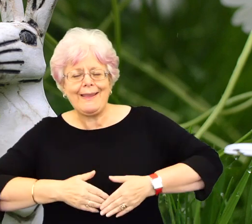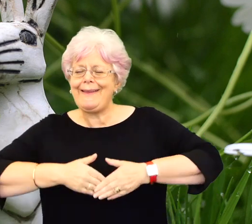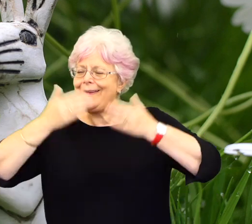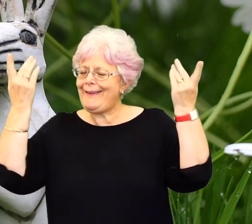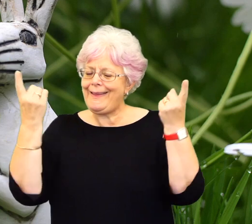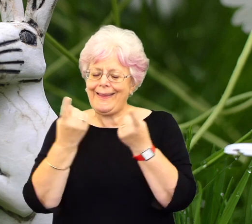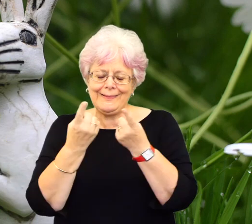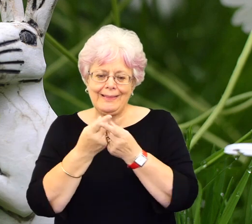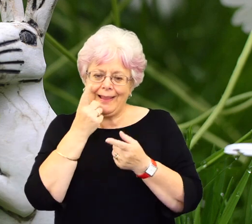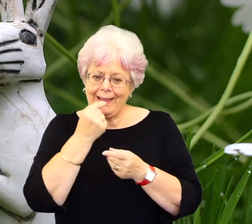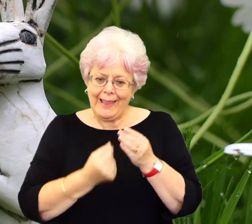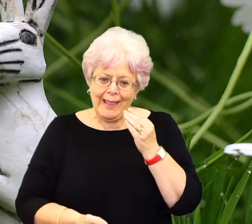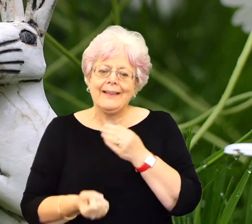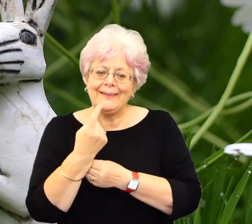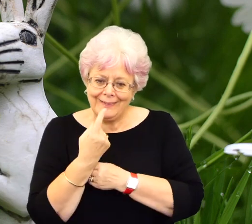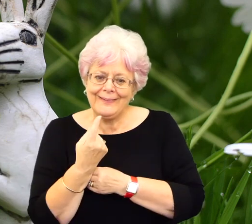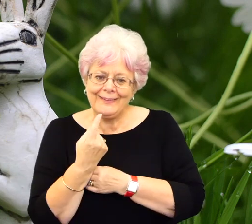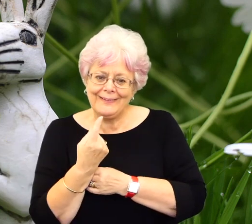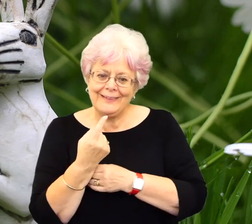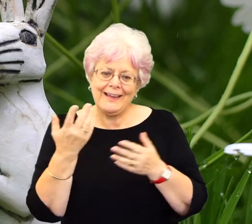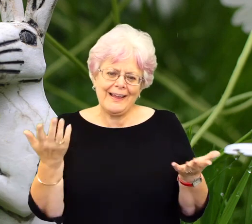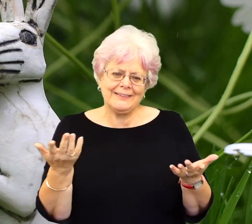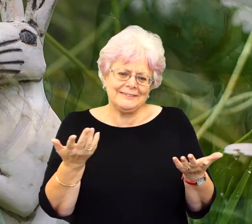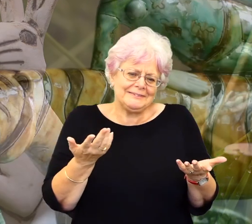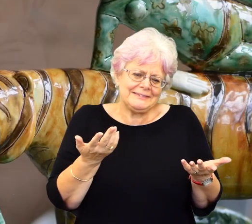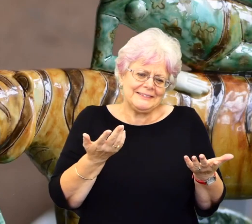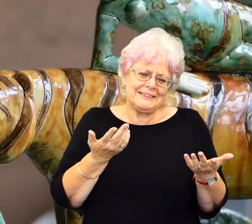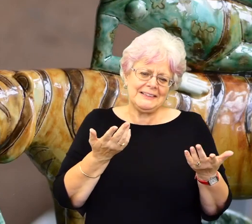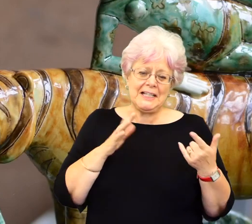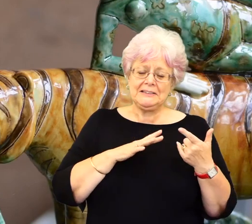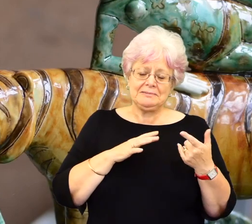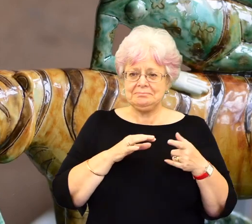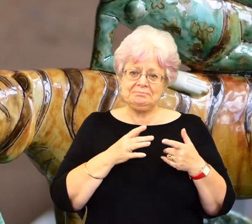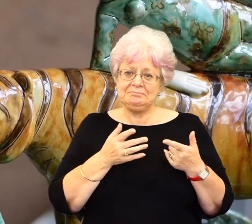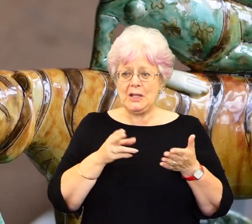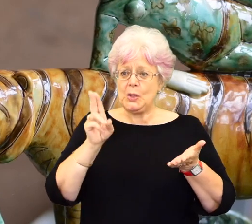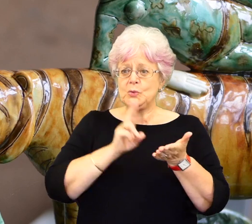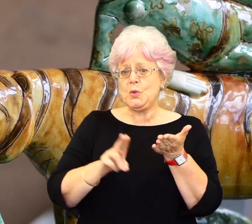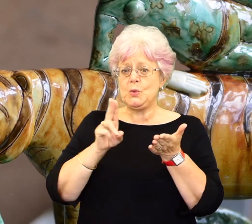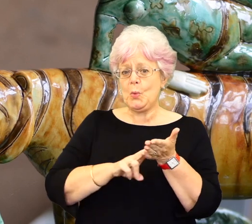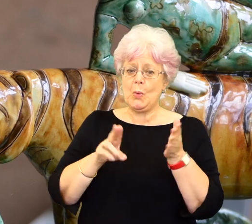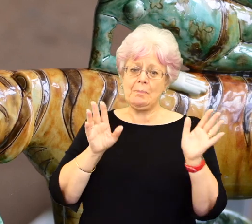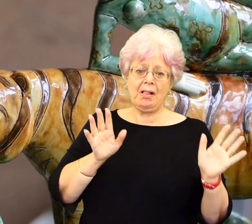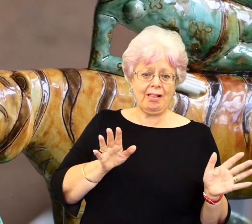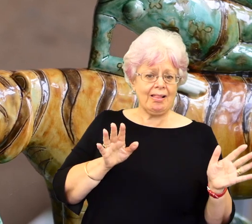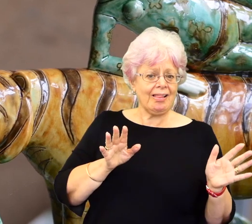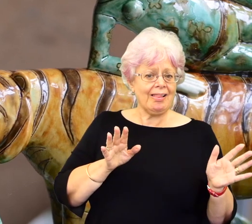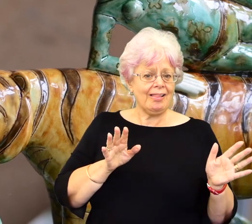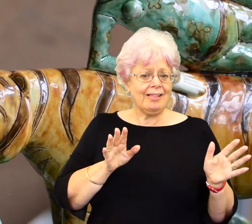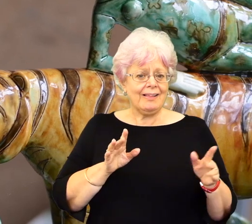and it's, and it's, you can believe someone could ride a tiger or ride a pig and it's perfectly normal to do it in a way that when